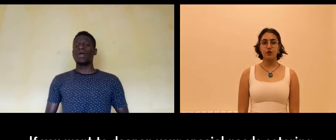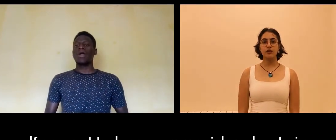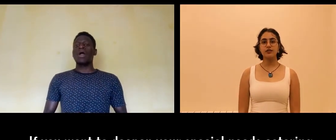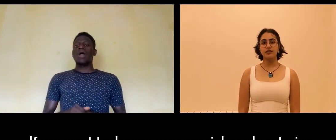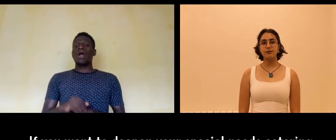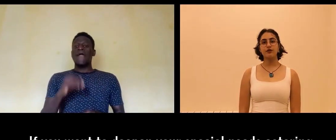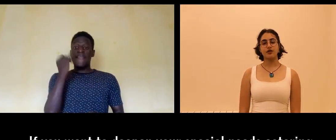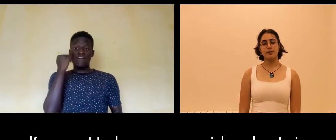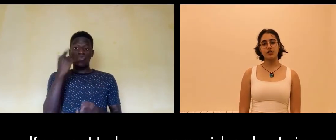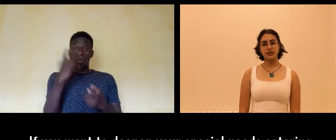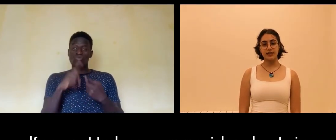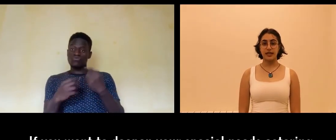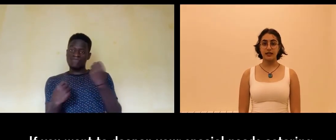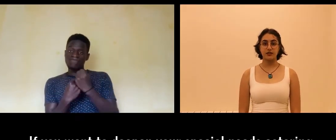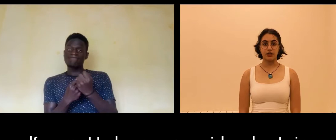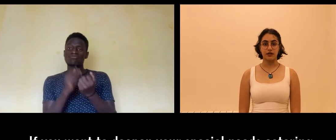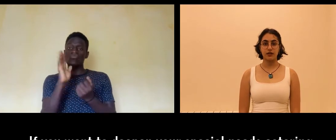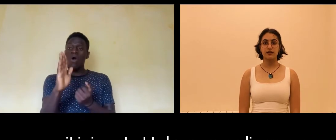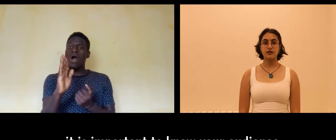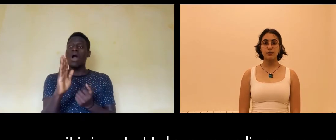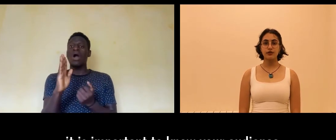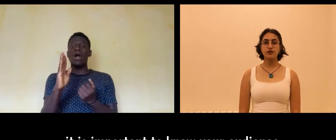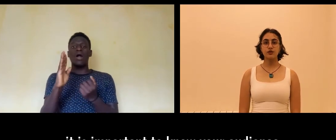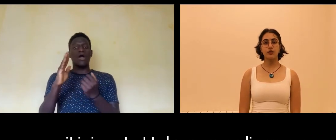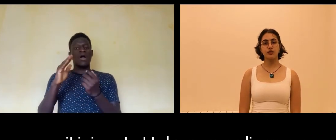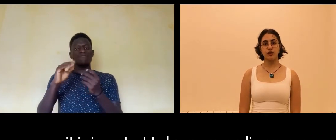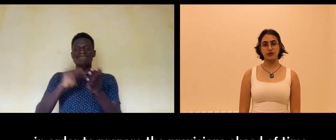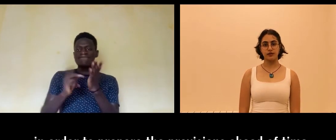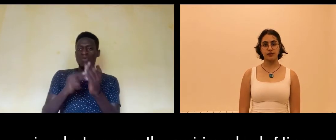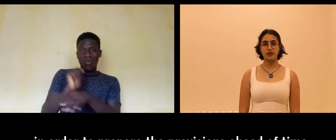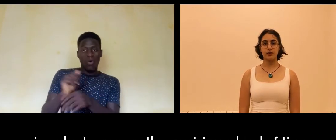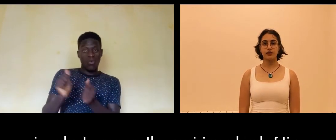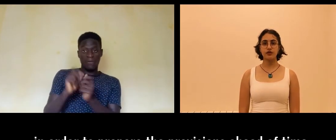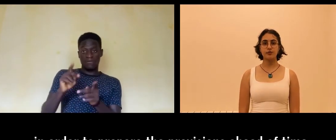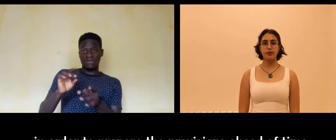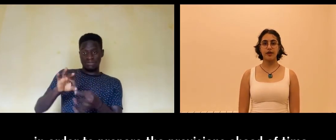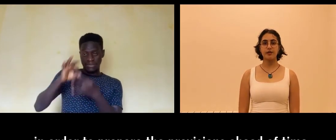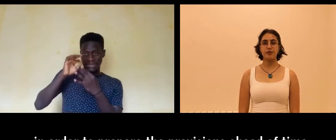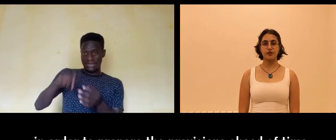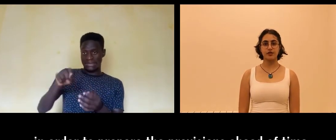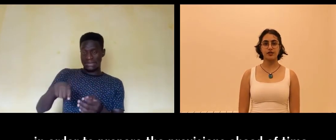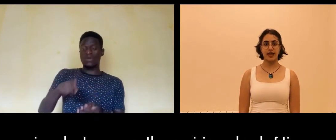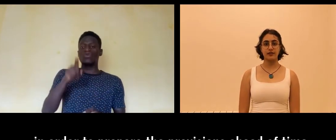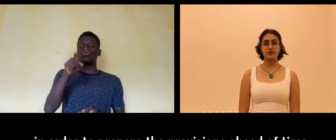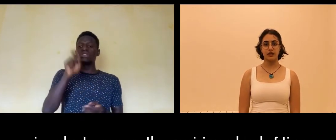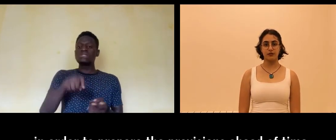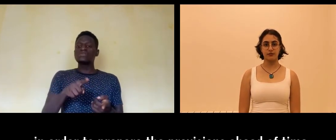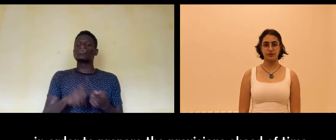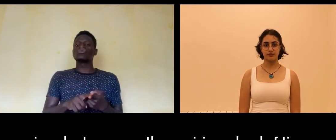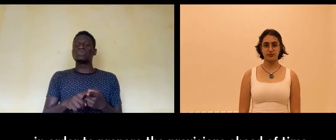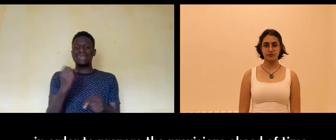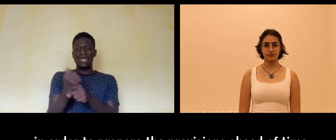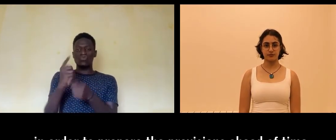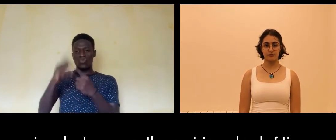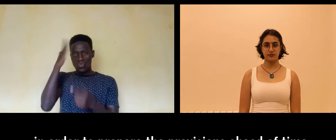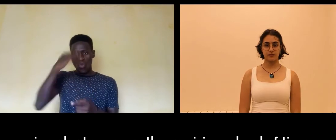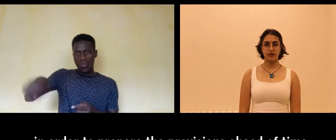If you want to deepen your special needs catering, it is important to know your audience in order to prepare the provisions ahead of time.